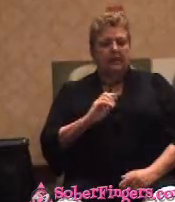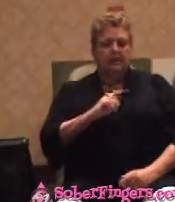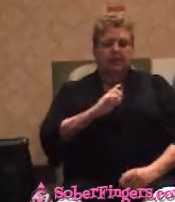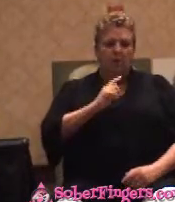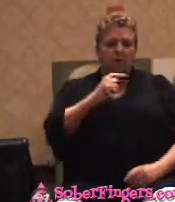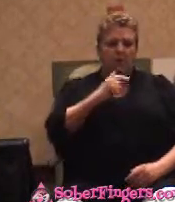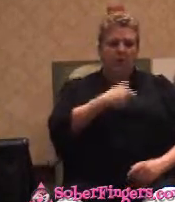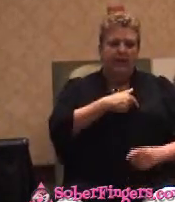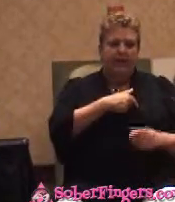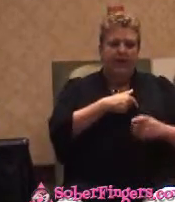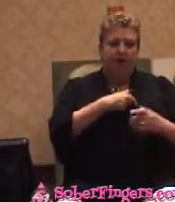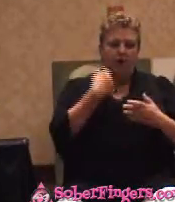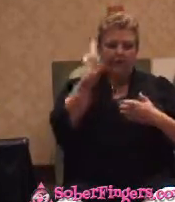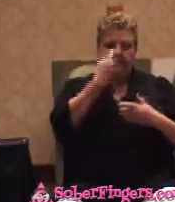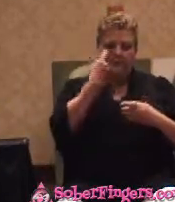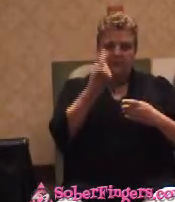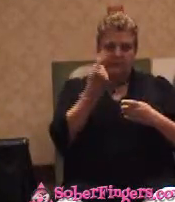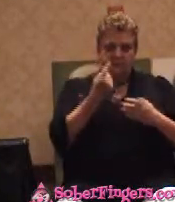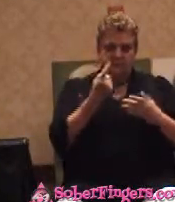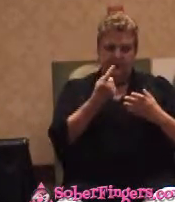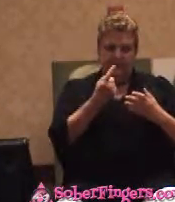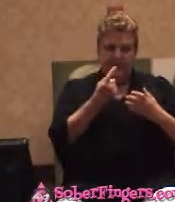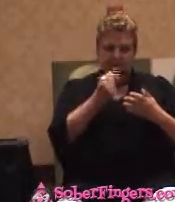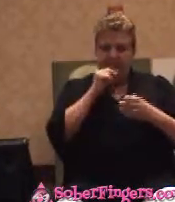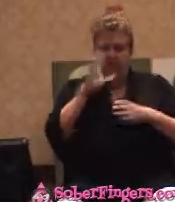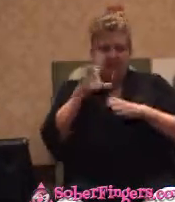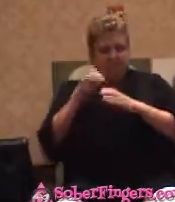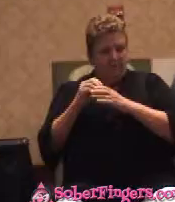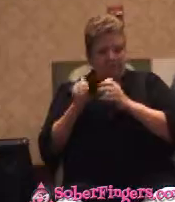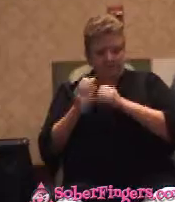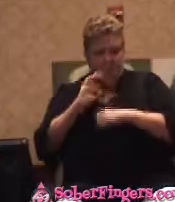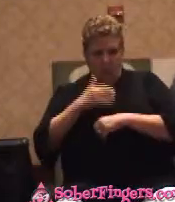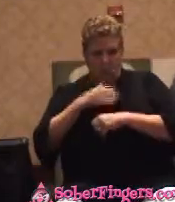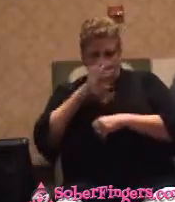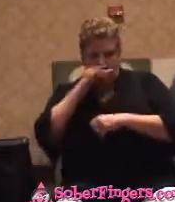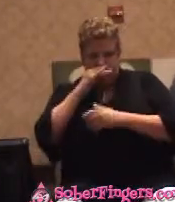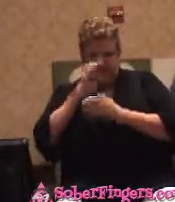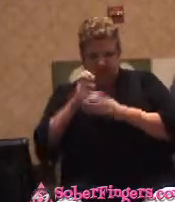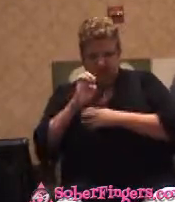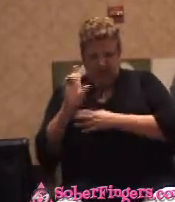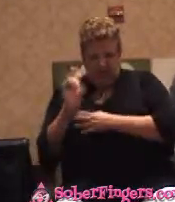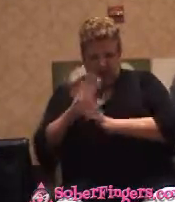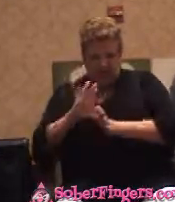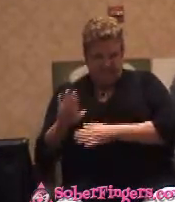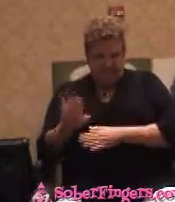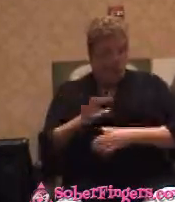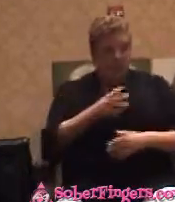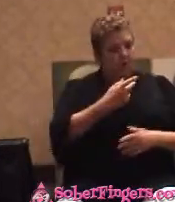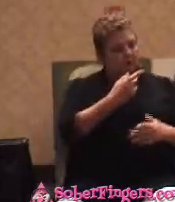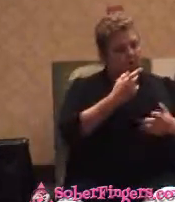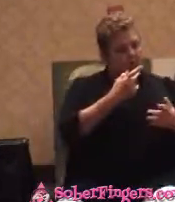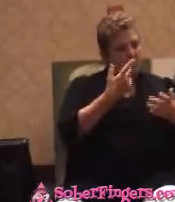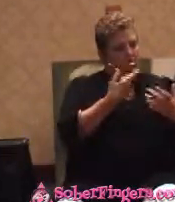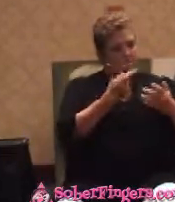children's college education. We're about to wind up naked on the streets of Dallas in the middle of the window with our children.